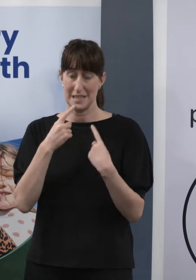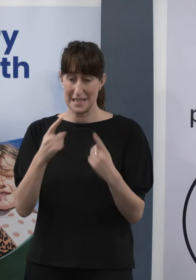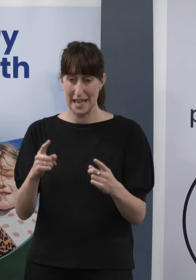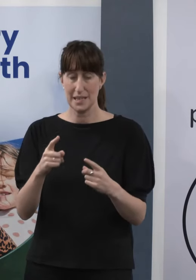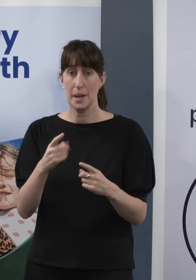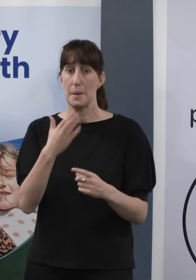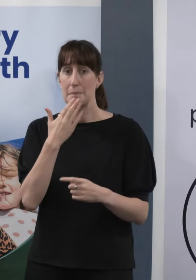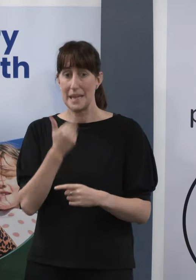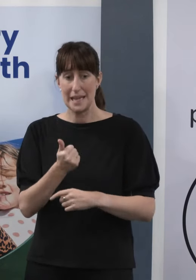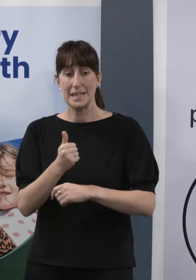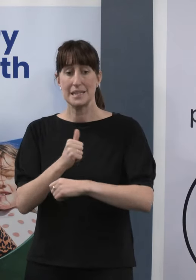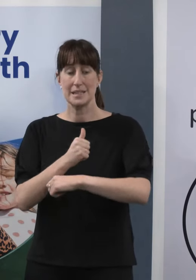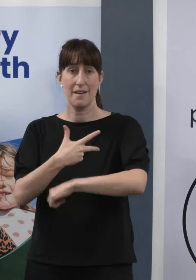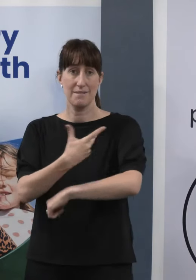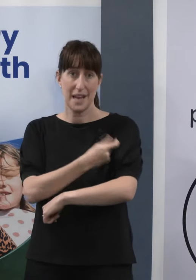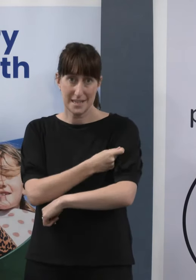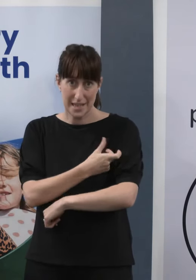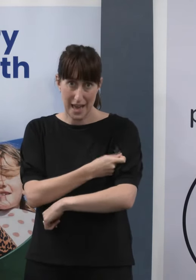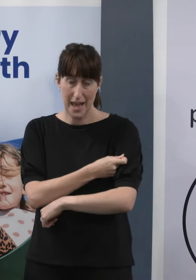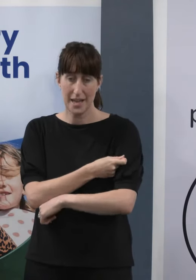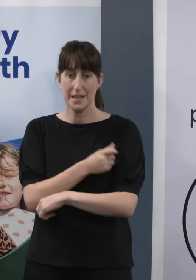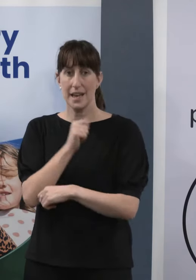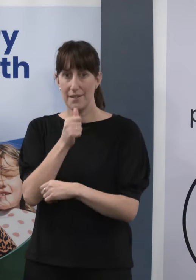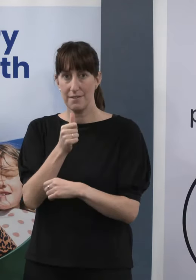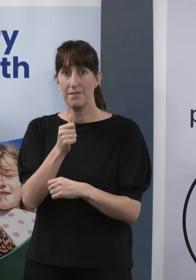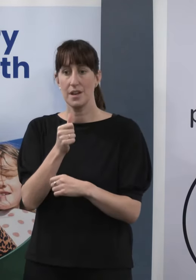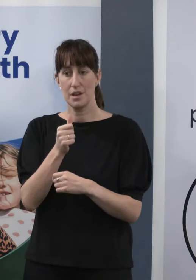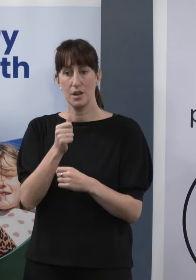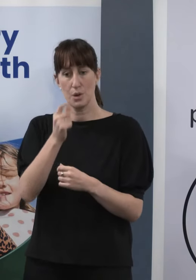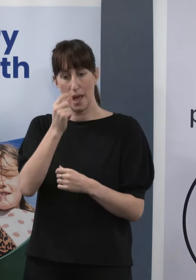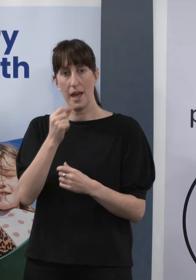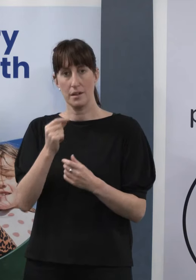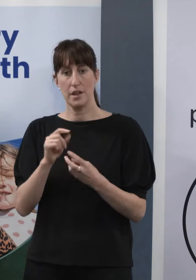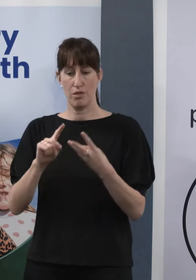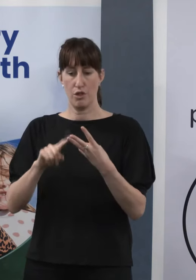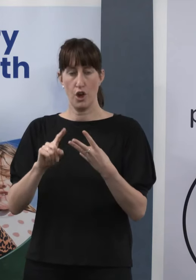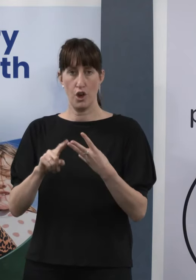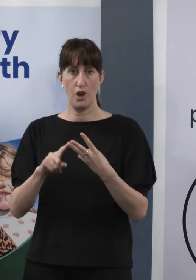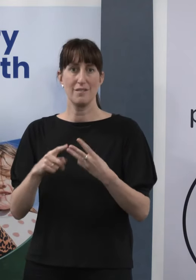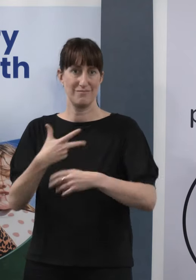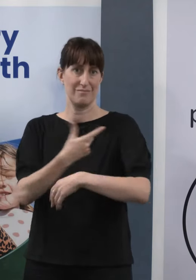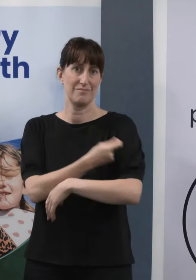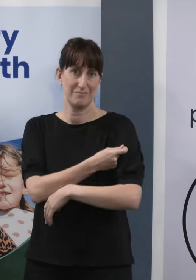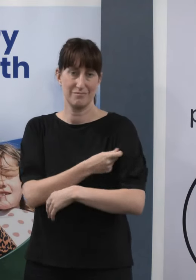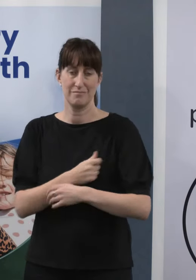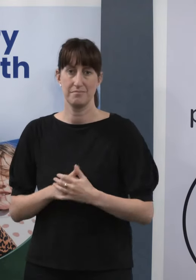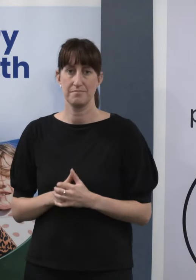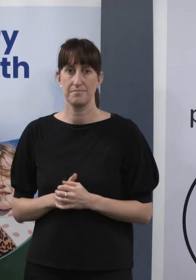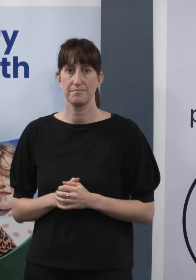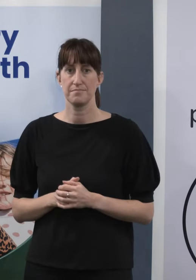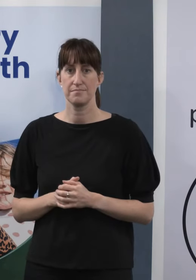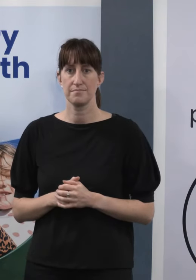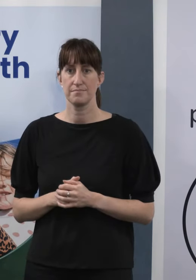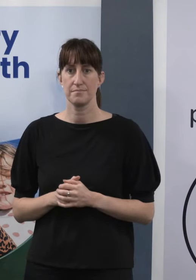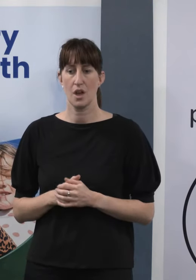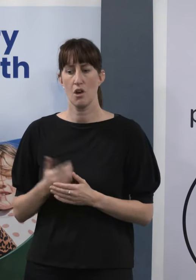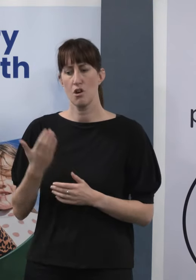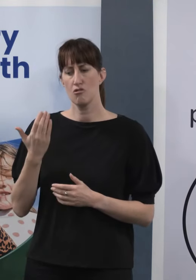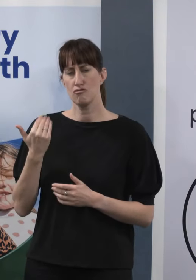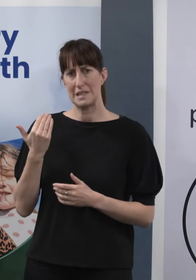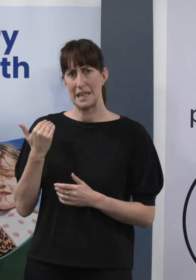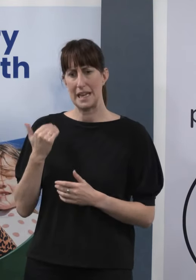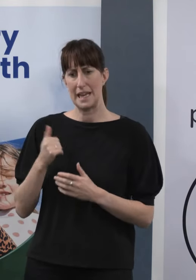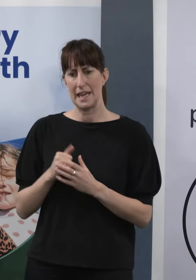eligible have a booster. There has been a lot of publicity in recent days about the demands on our healthcare system more